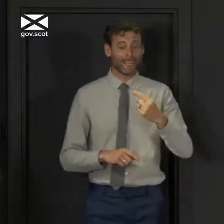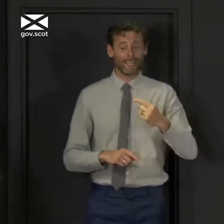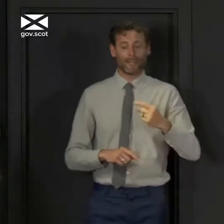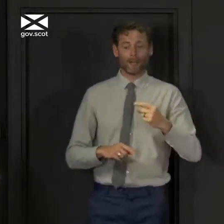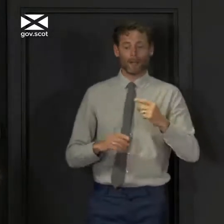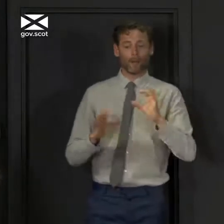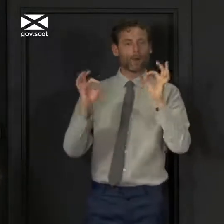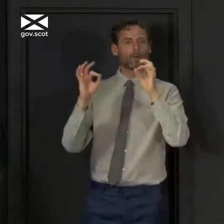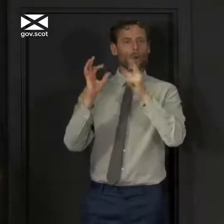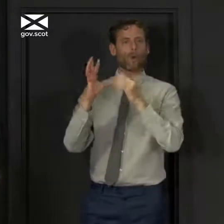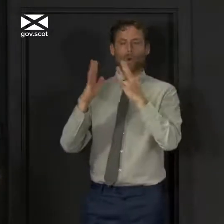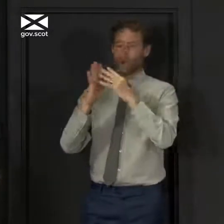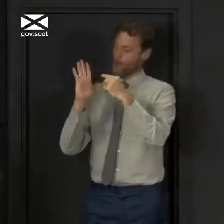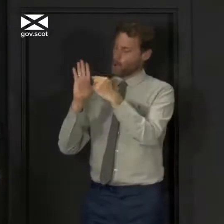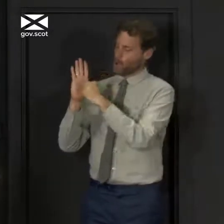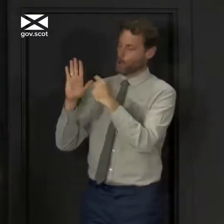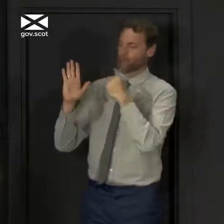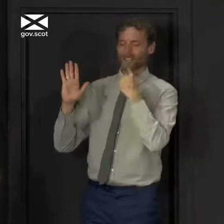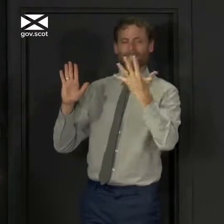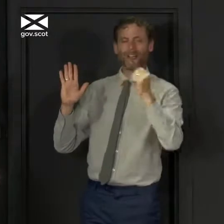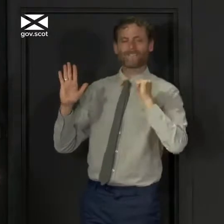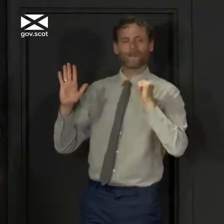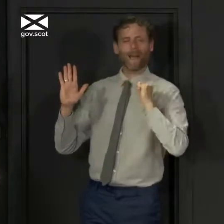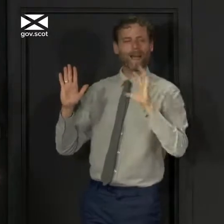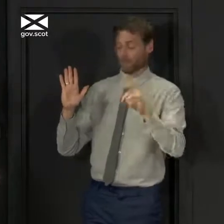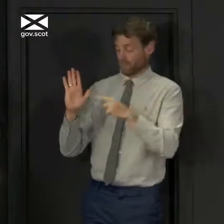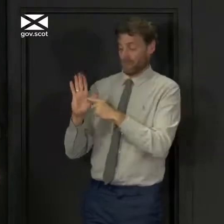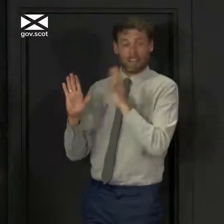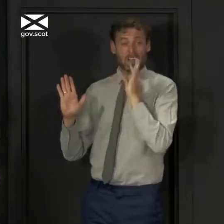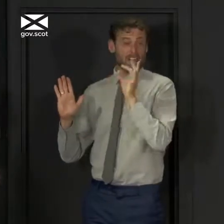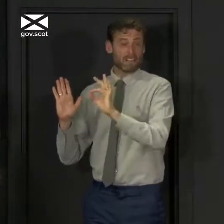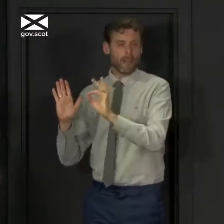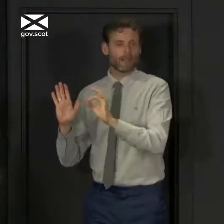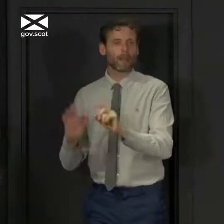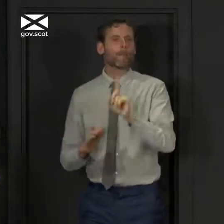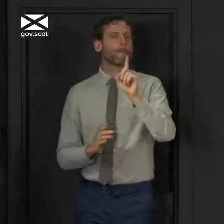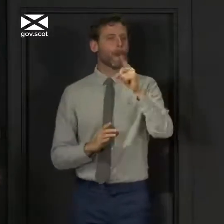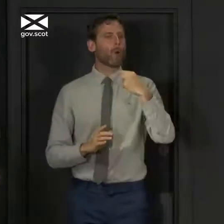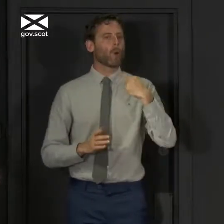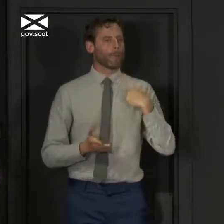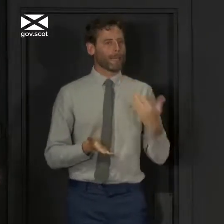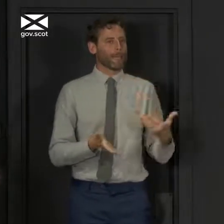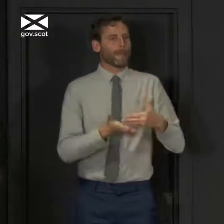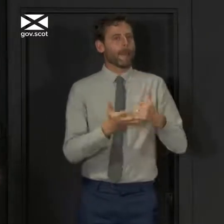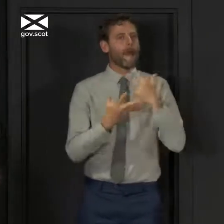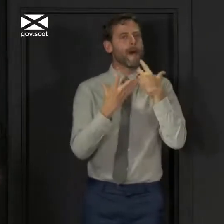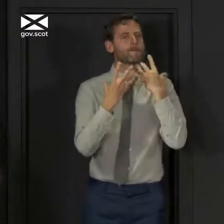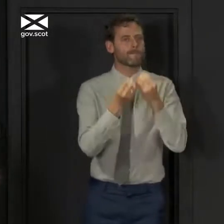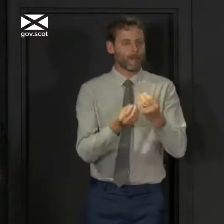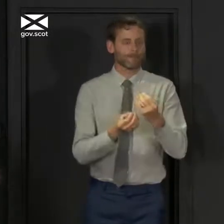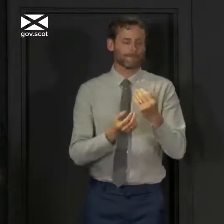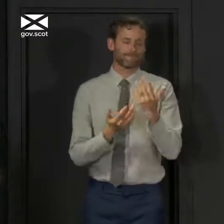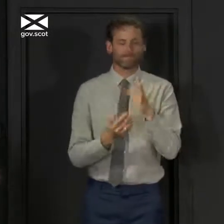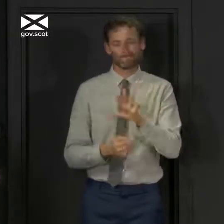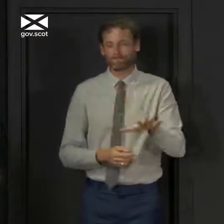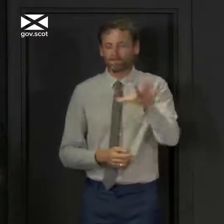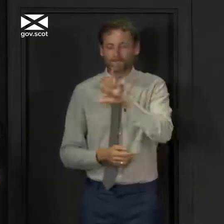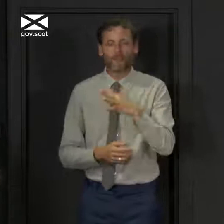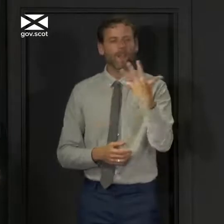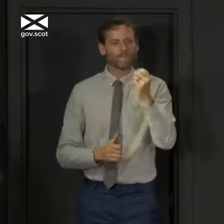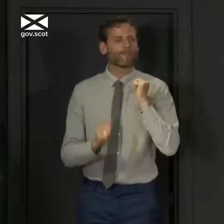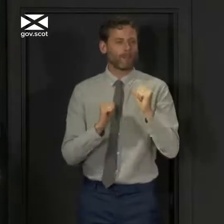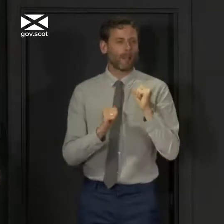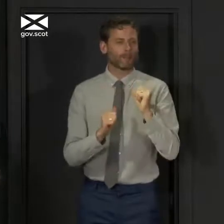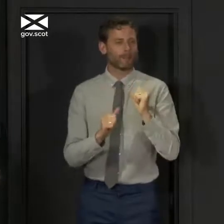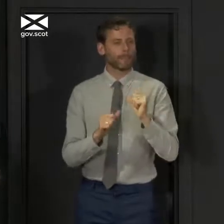limit in law, the five mile guide is one we want you to pay attention to and to follow. So stay within your local